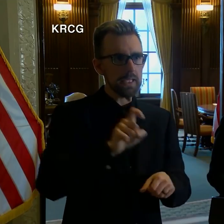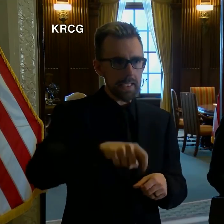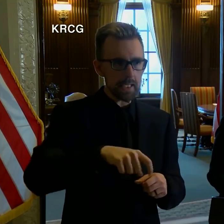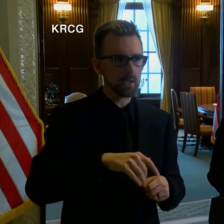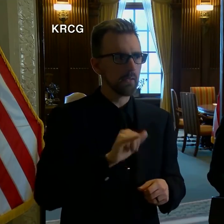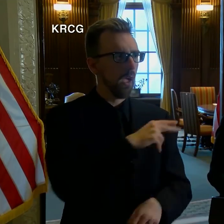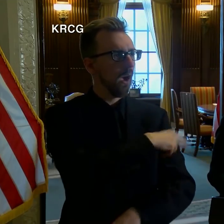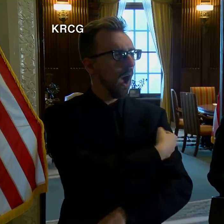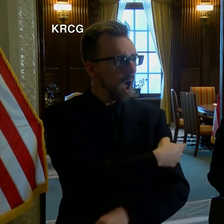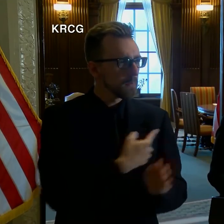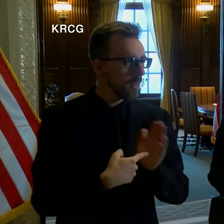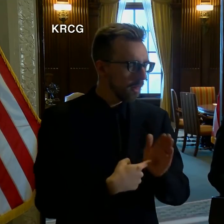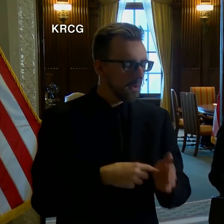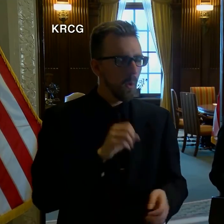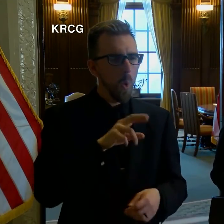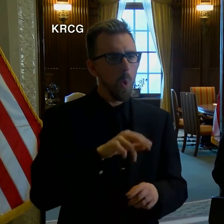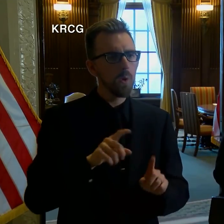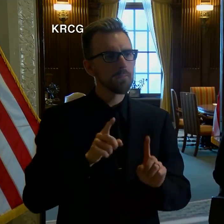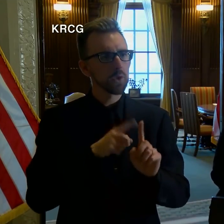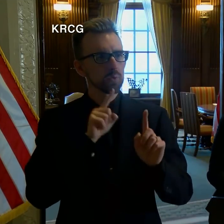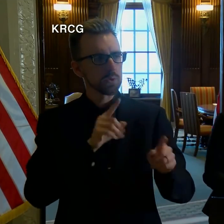hospitals or first responders.